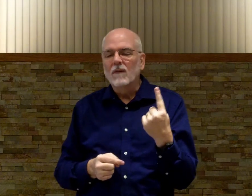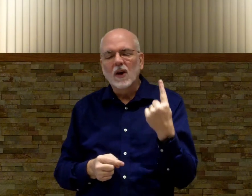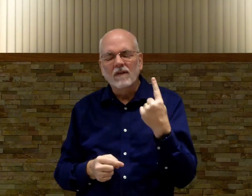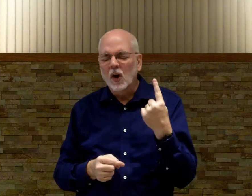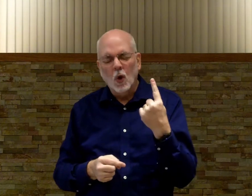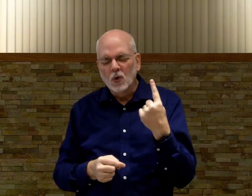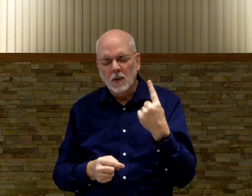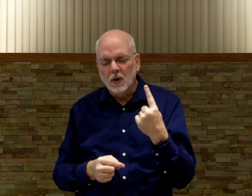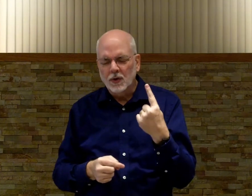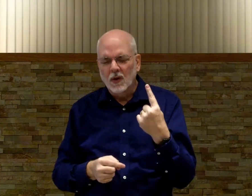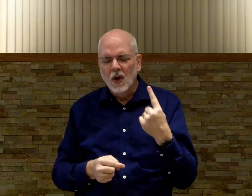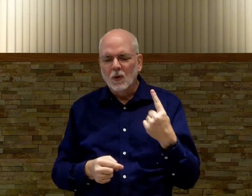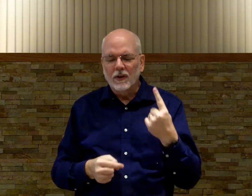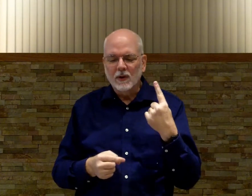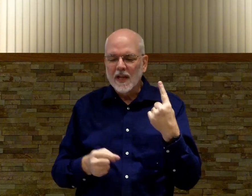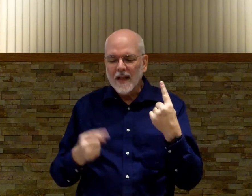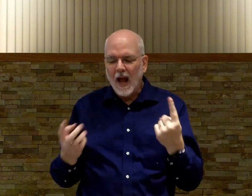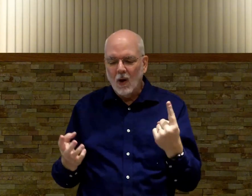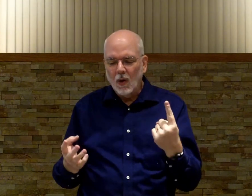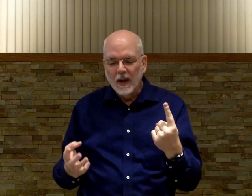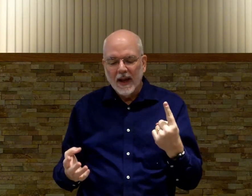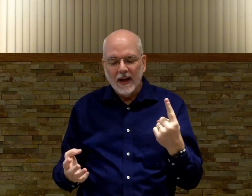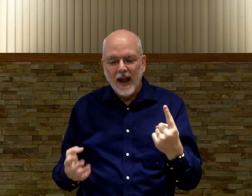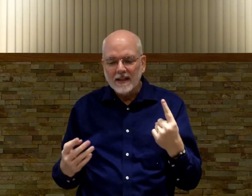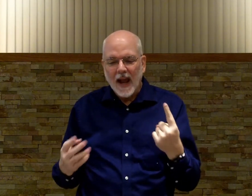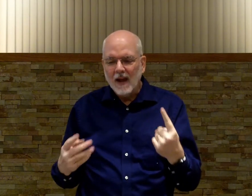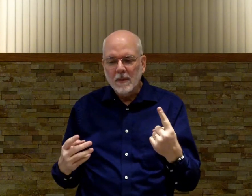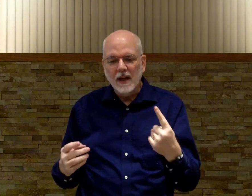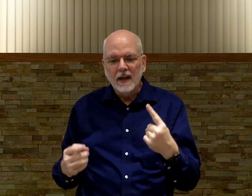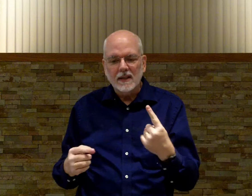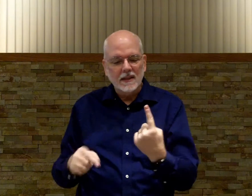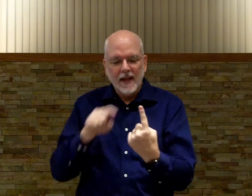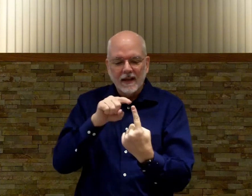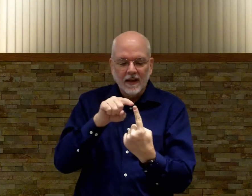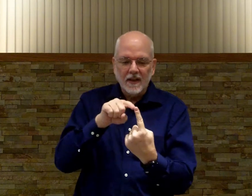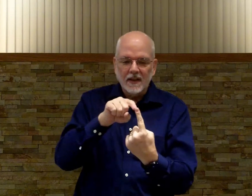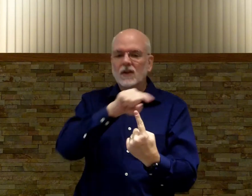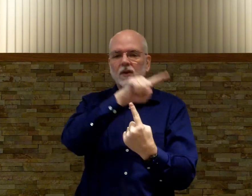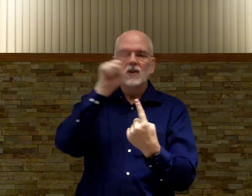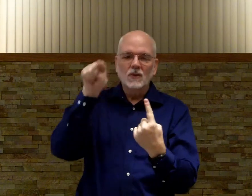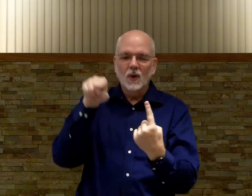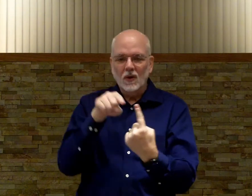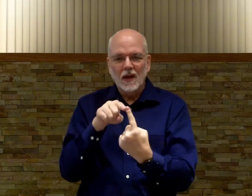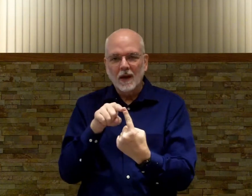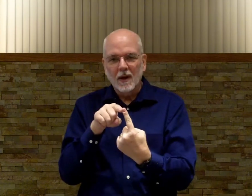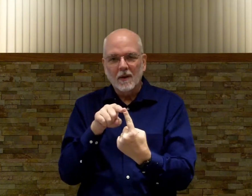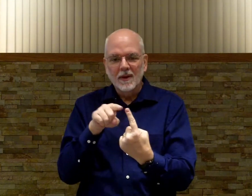a very very old commercial where there was this owl and it has how many licks does it take to get to the center of a two-year-old lollipop